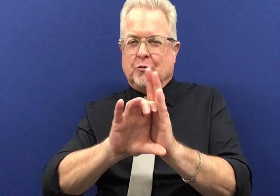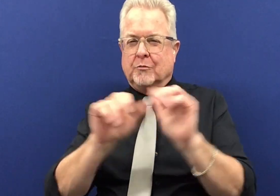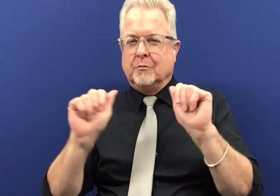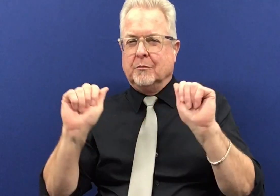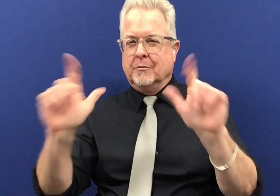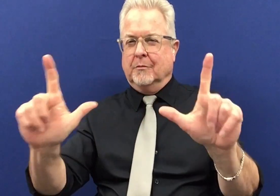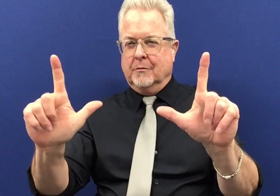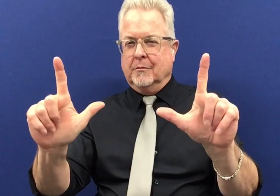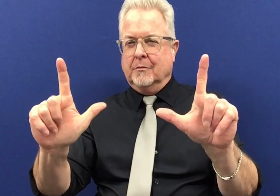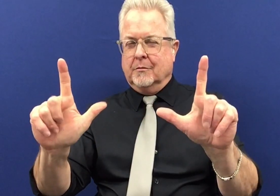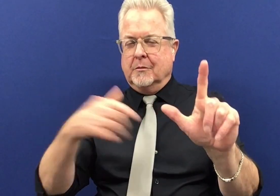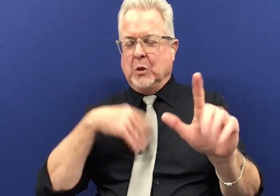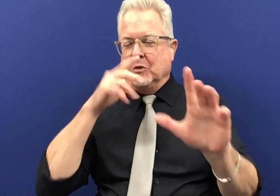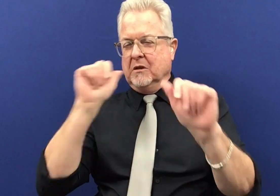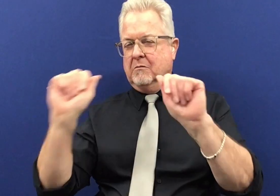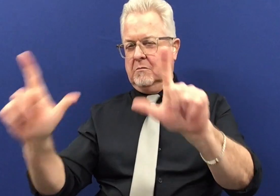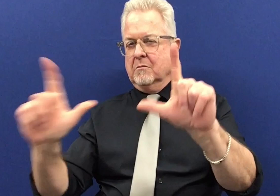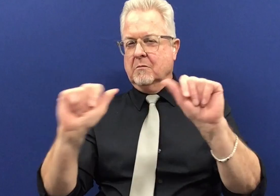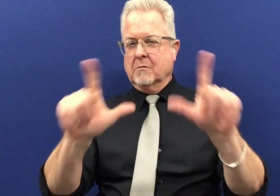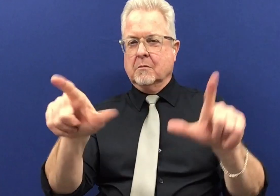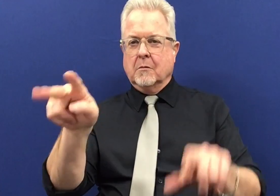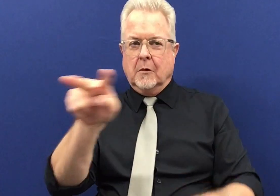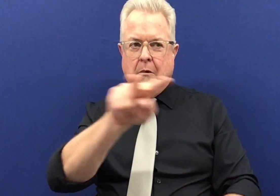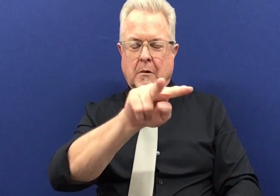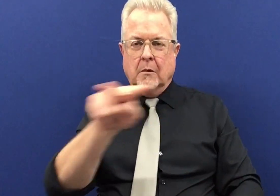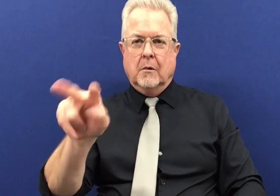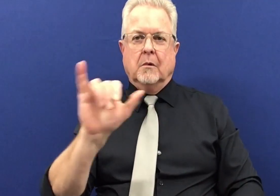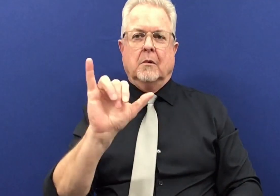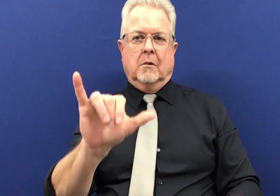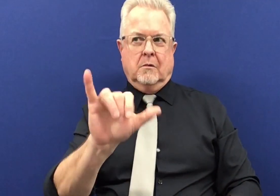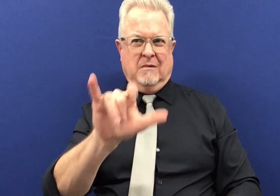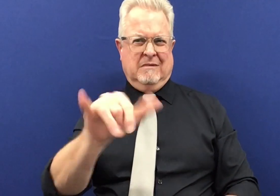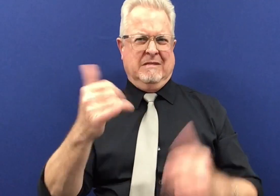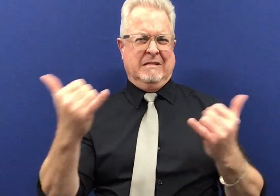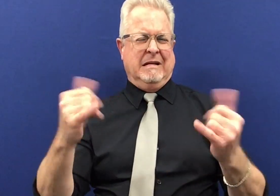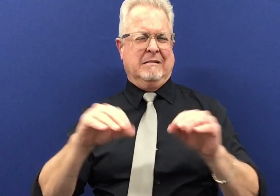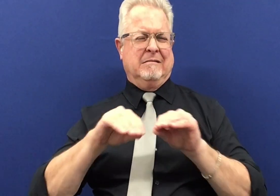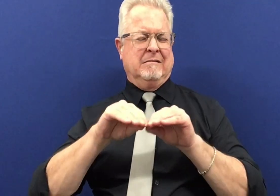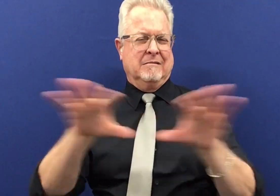so um i'll show you some pictures so you get the idea